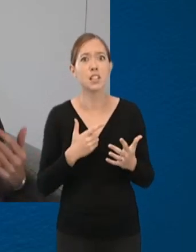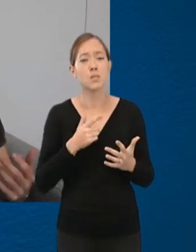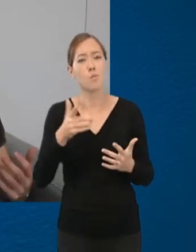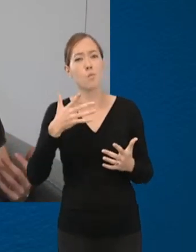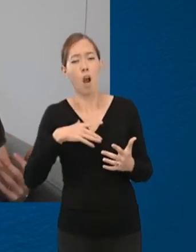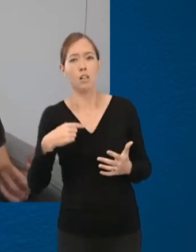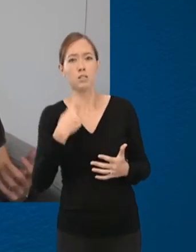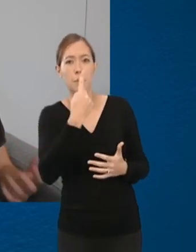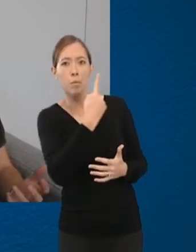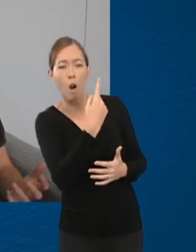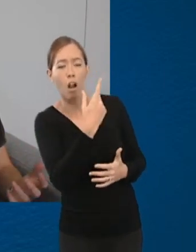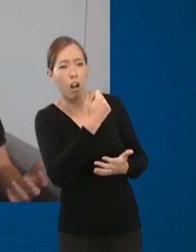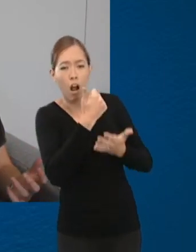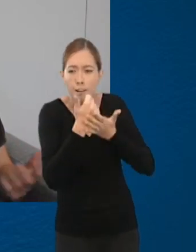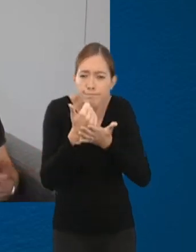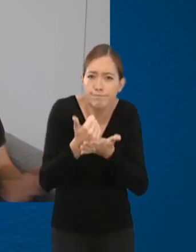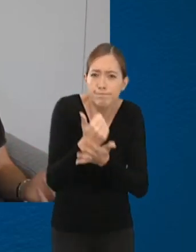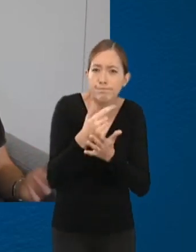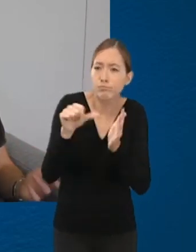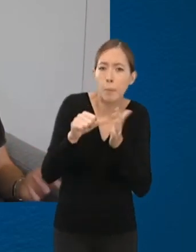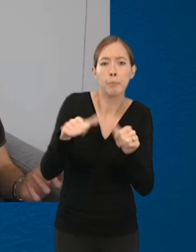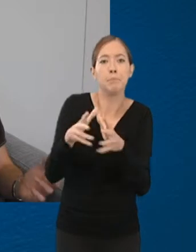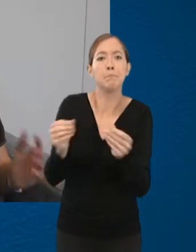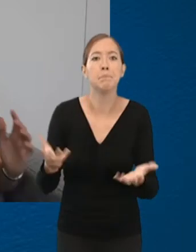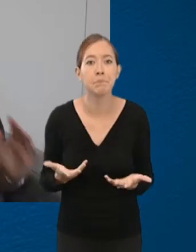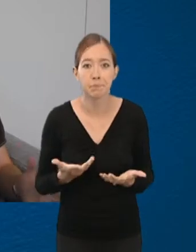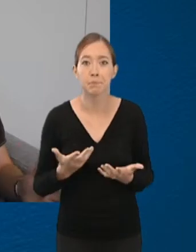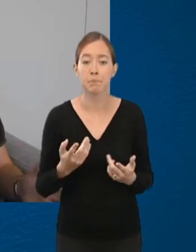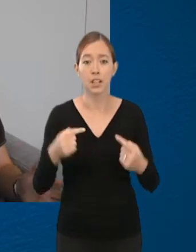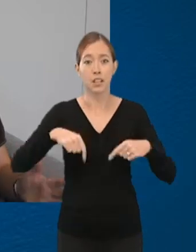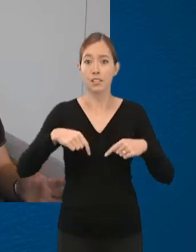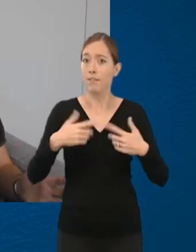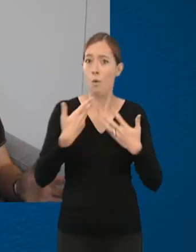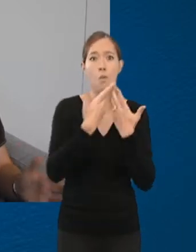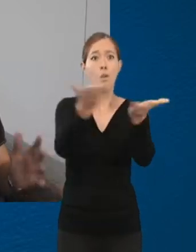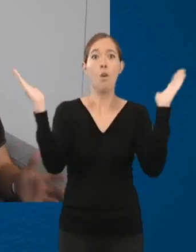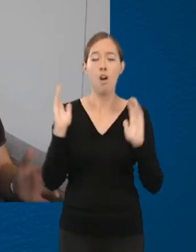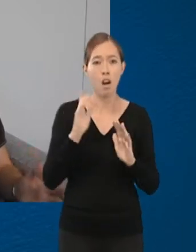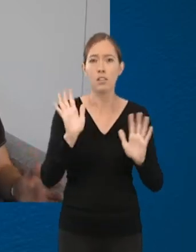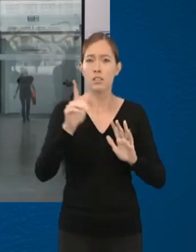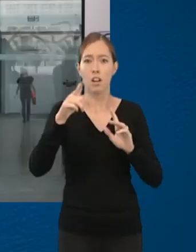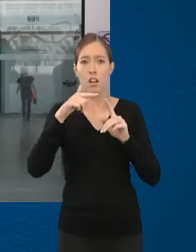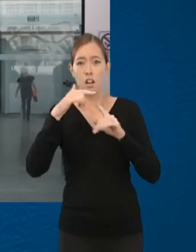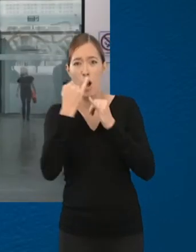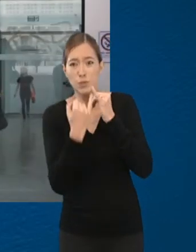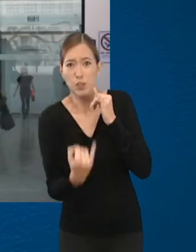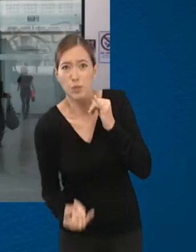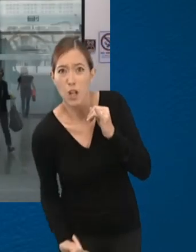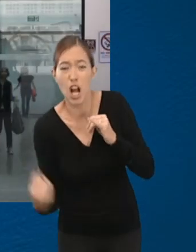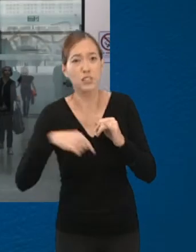really want somebody there to support you with. It's there for everybody so don't let things spiral out of control. It's there for you. Going to see a counsellor may